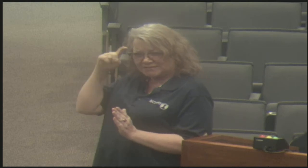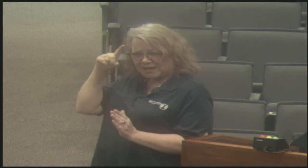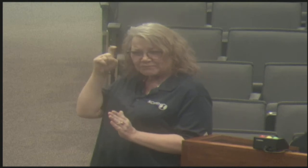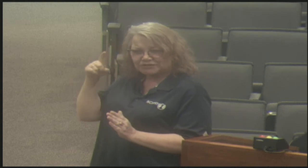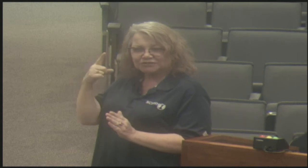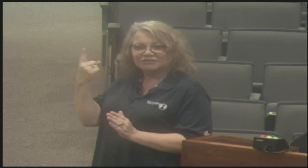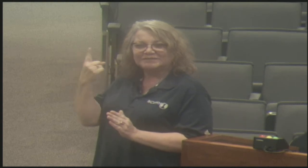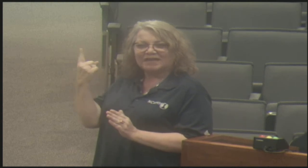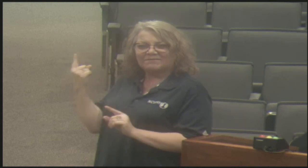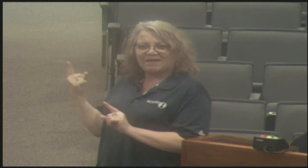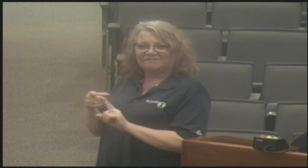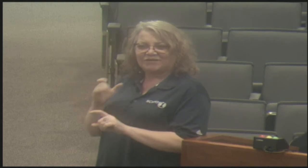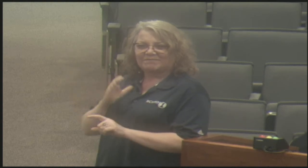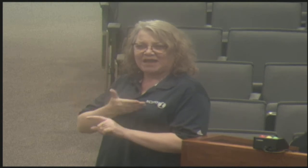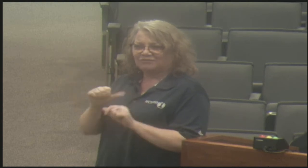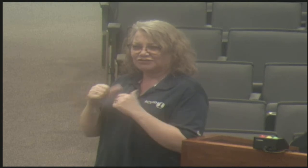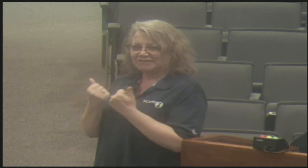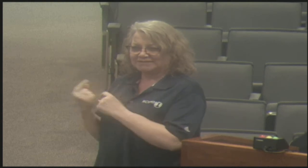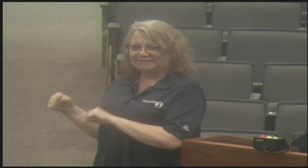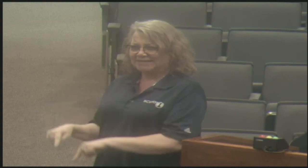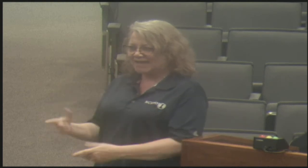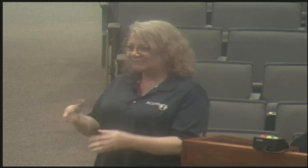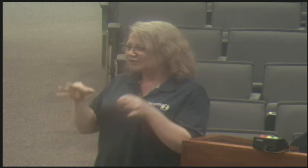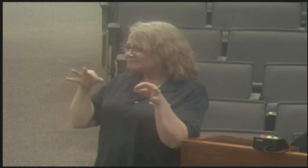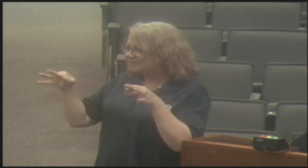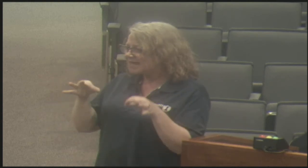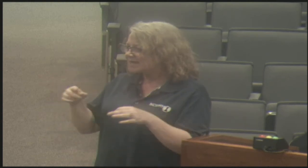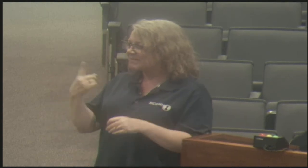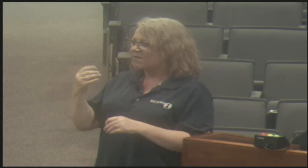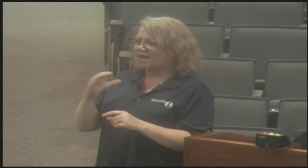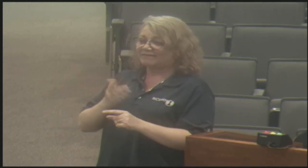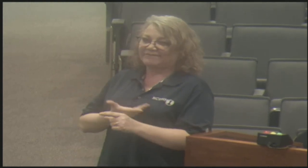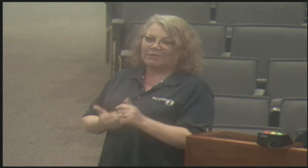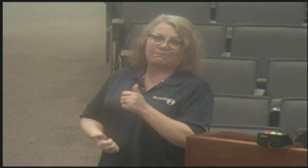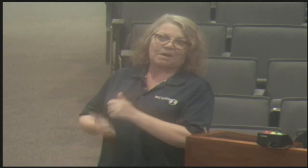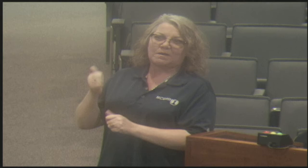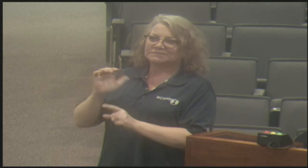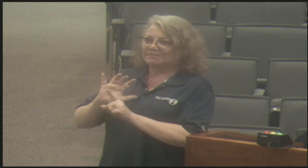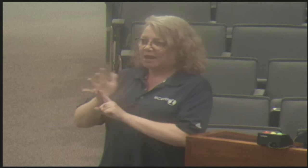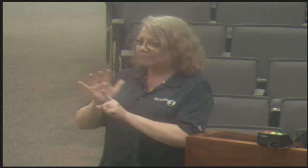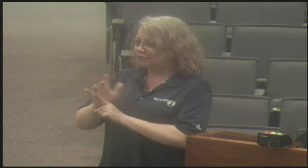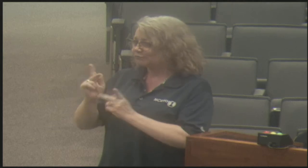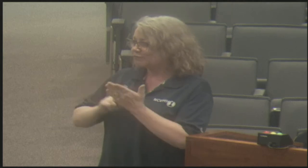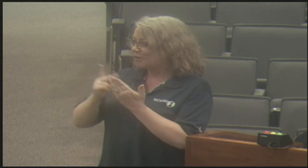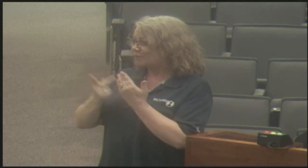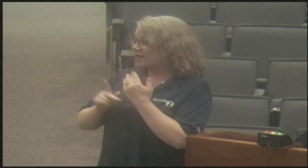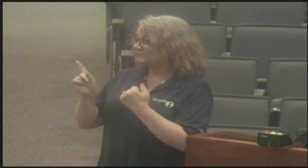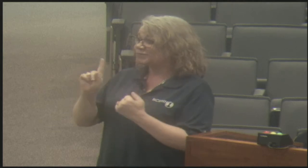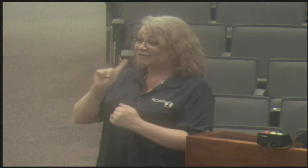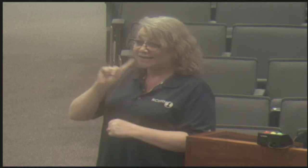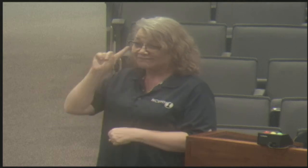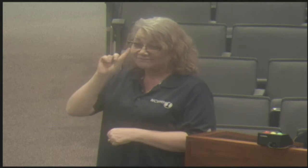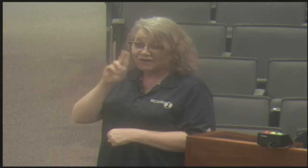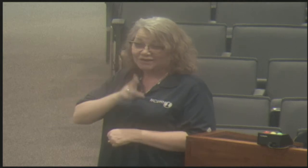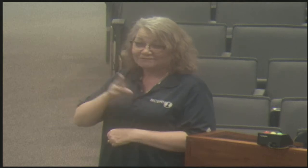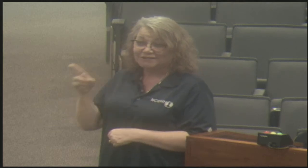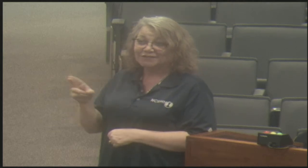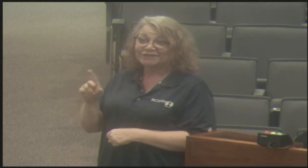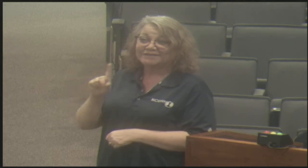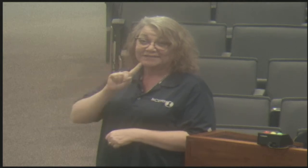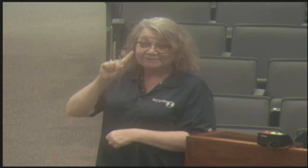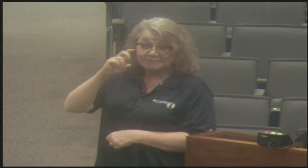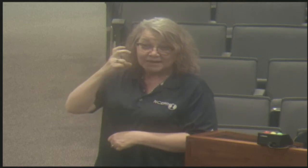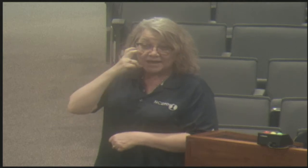of programs and services. I understand that back in June, someone from our agency came and gave a description